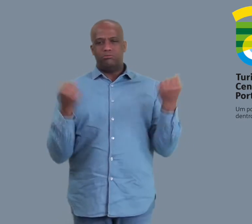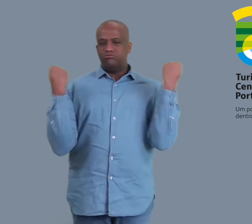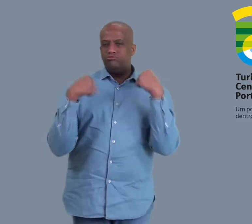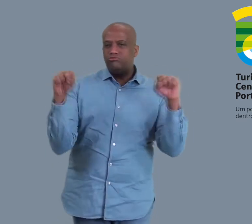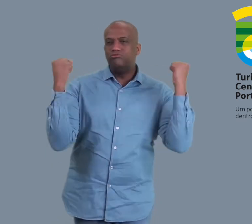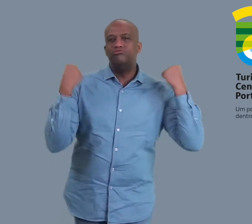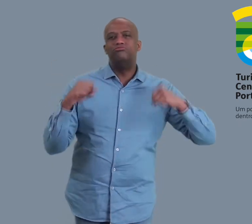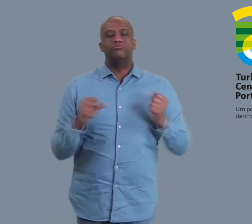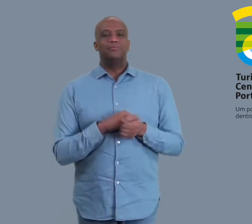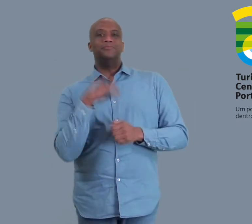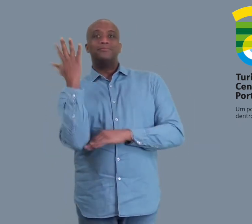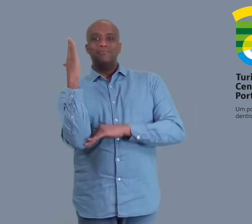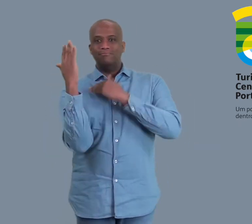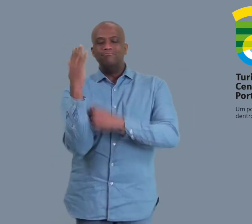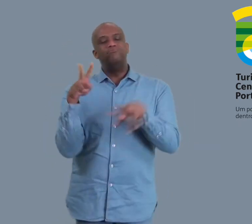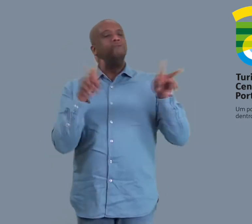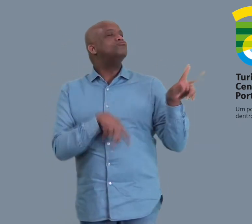Exercise on kilometers of walkways.